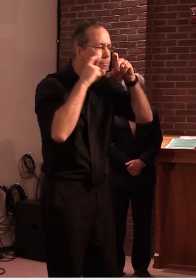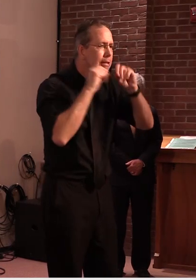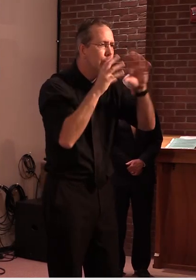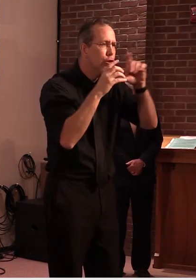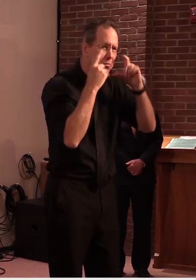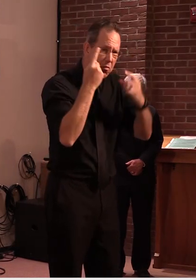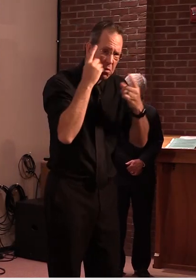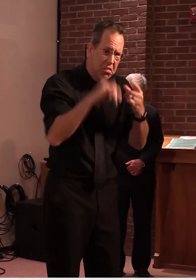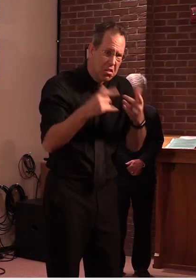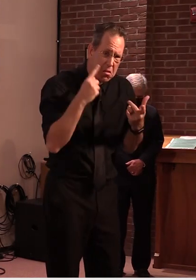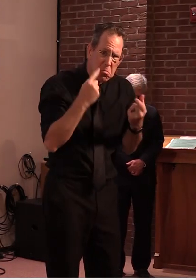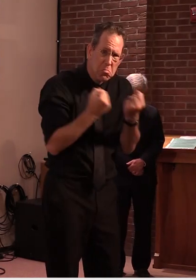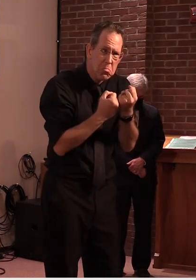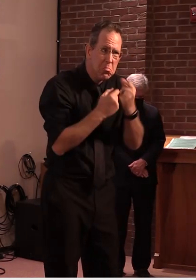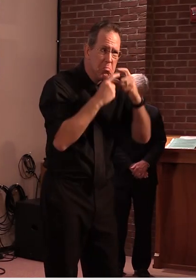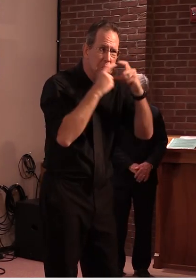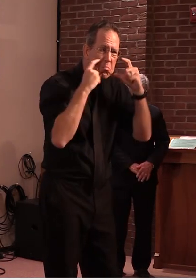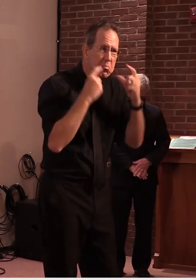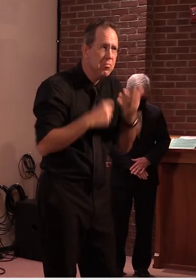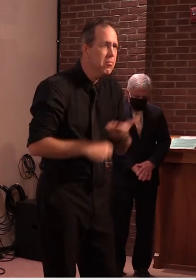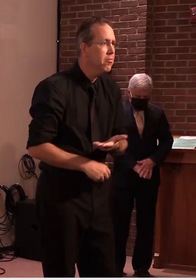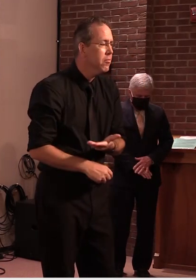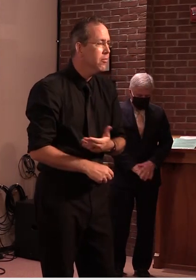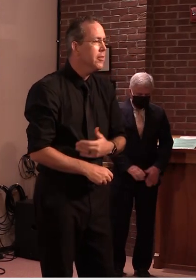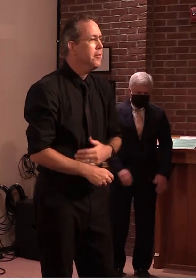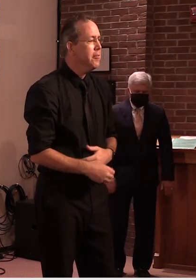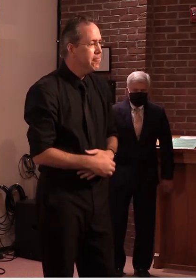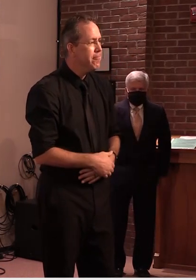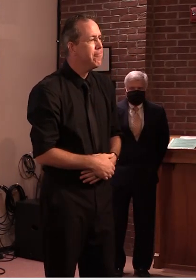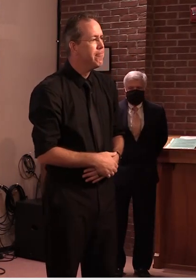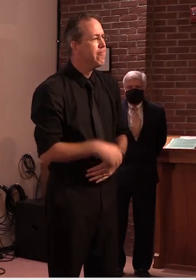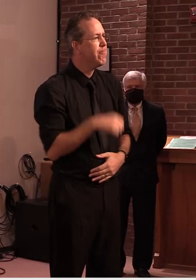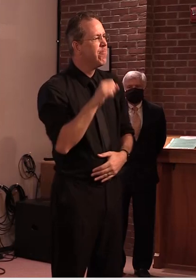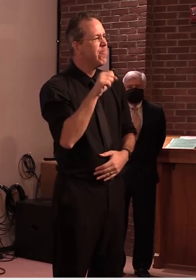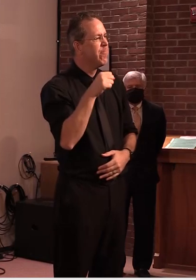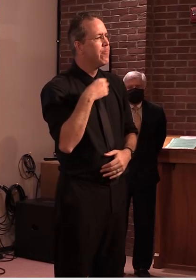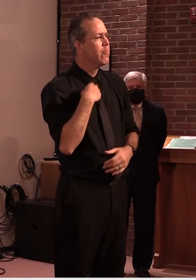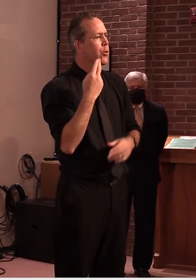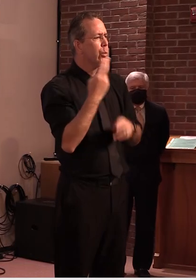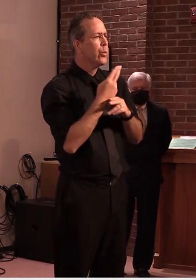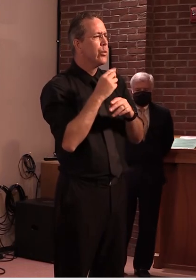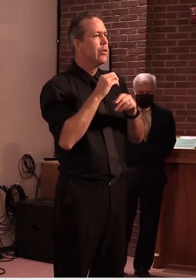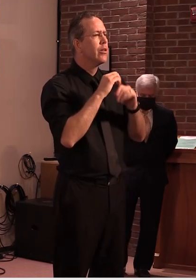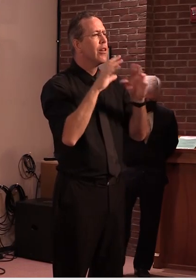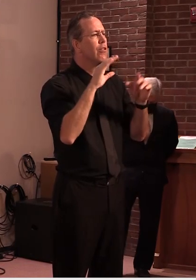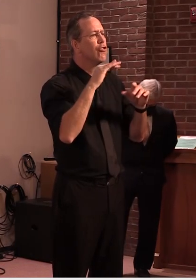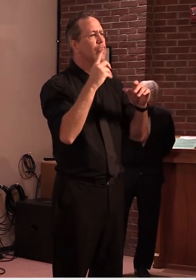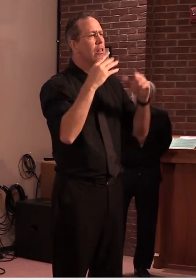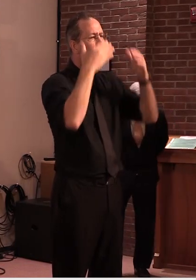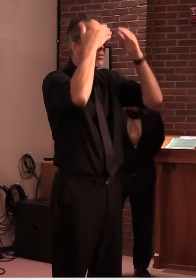of environments where the educational needs uh really um support that that kind of approach